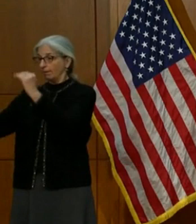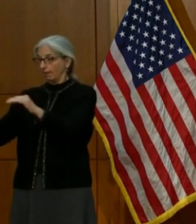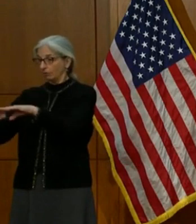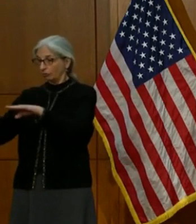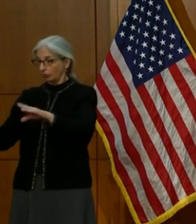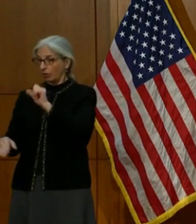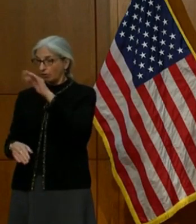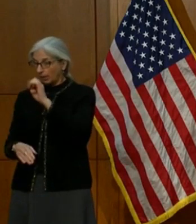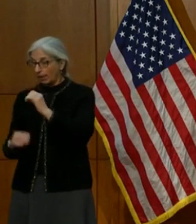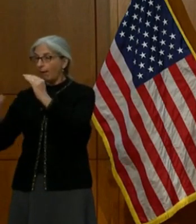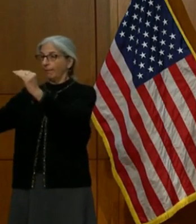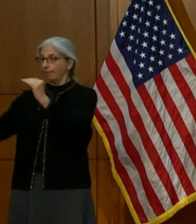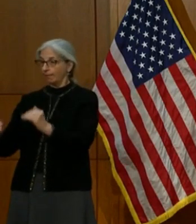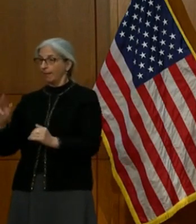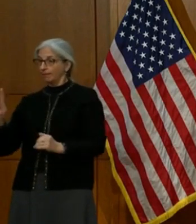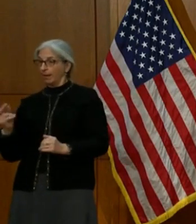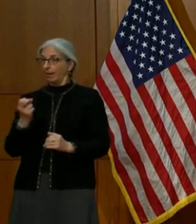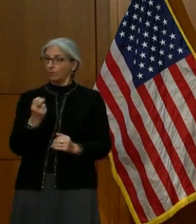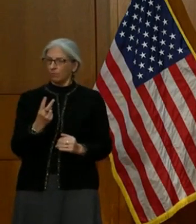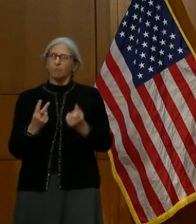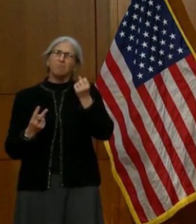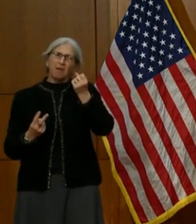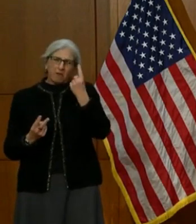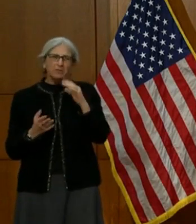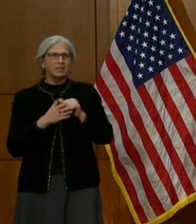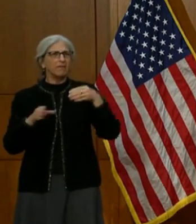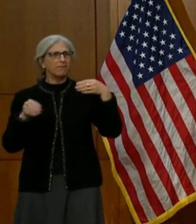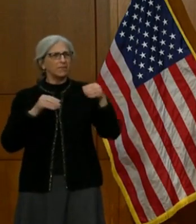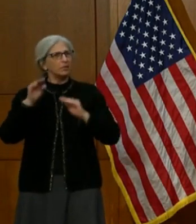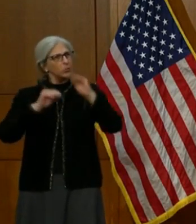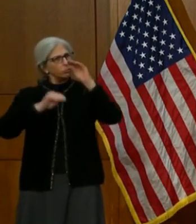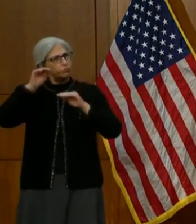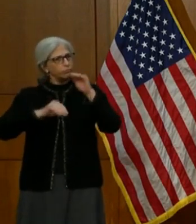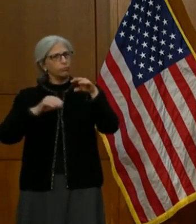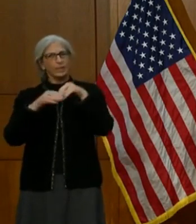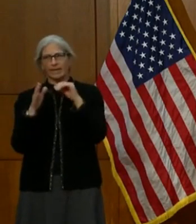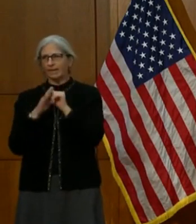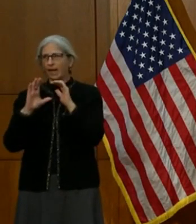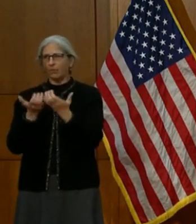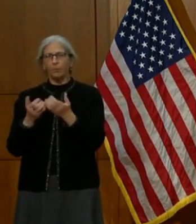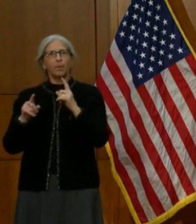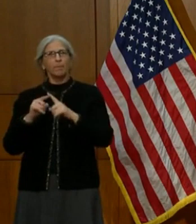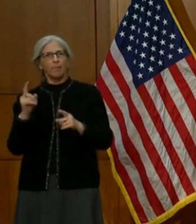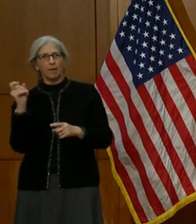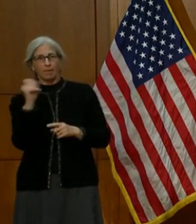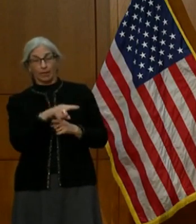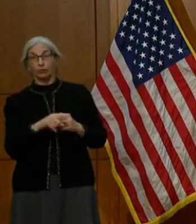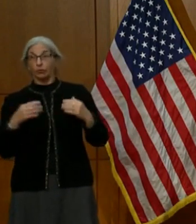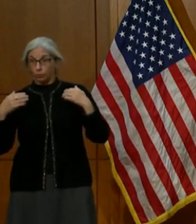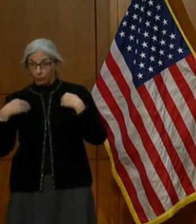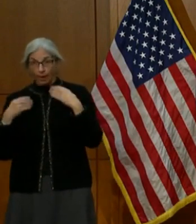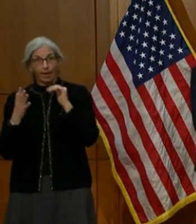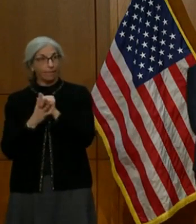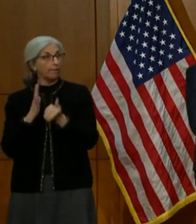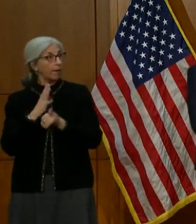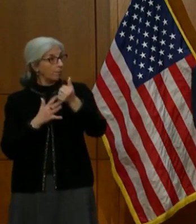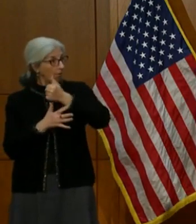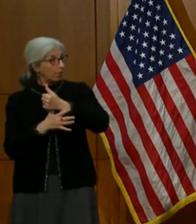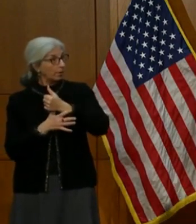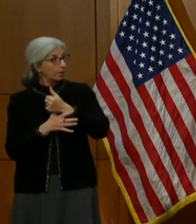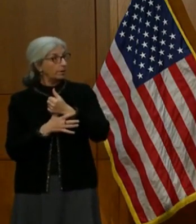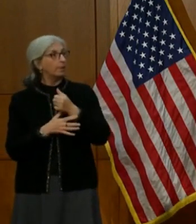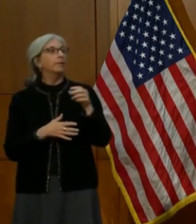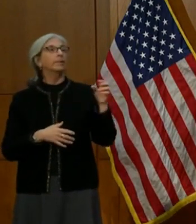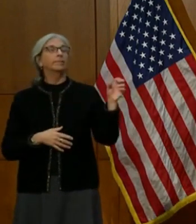teachers? I see what you're saying about the flexibility, but have we gotten that granular yet? Yeah, so later on